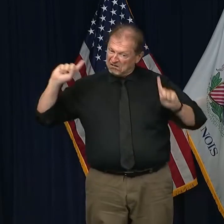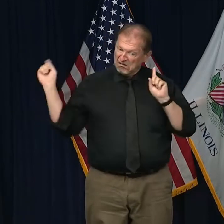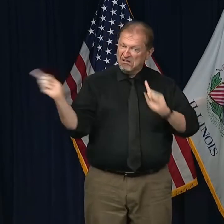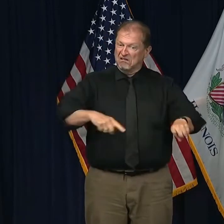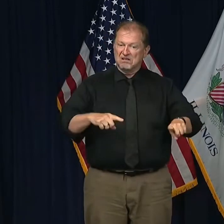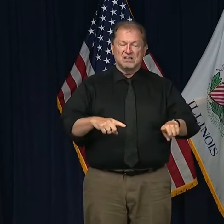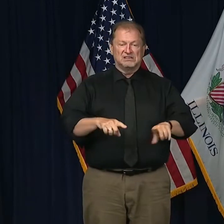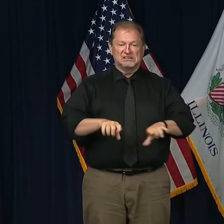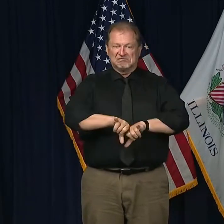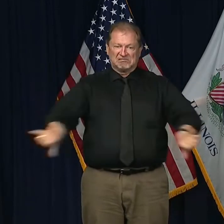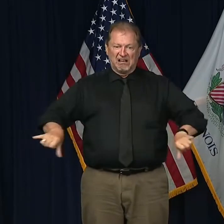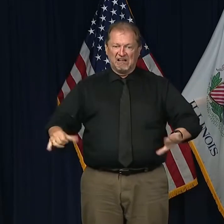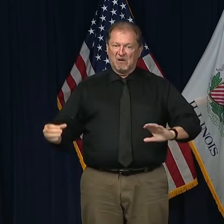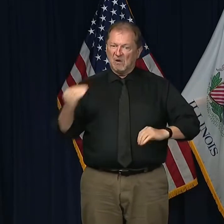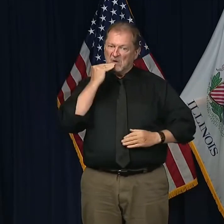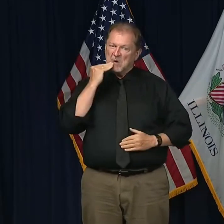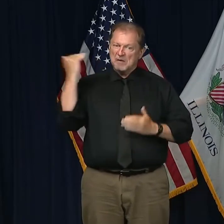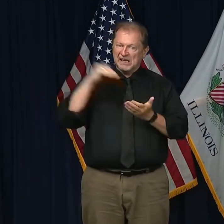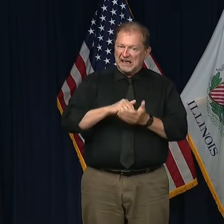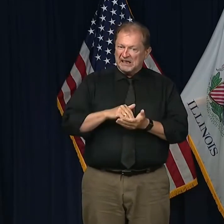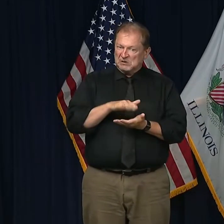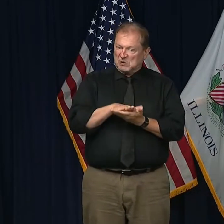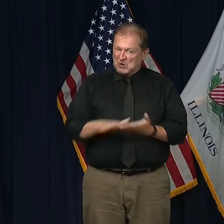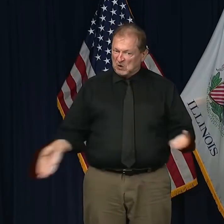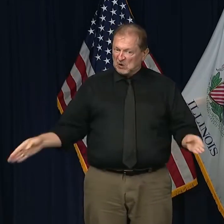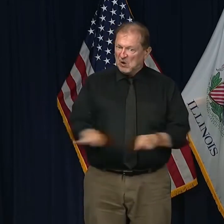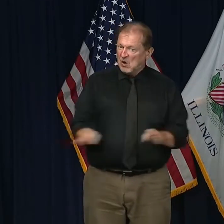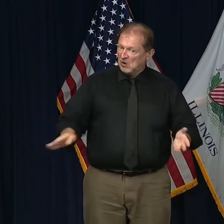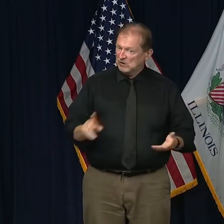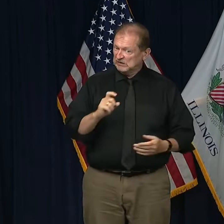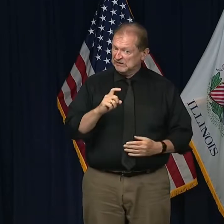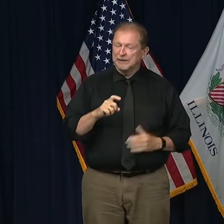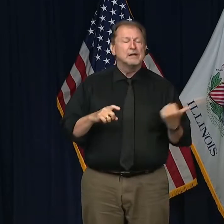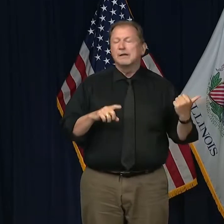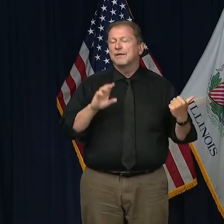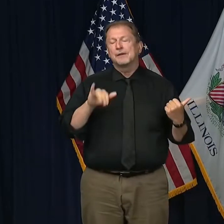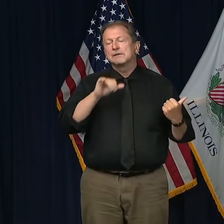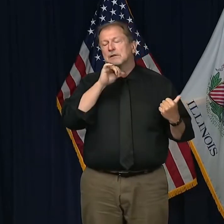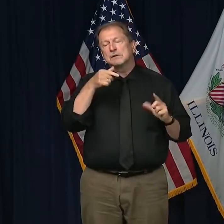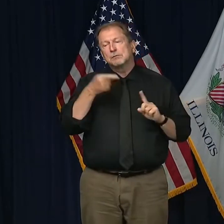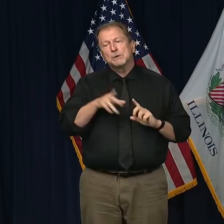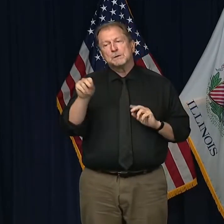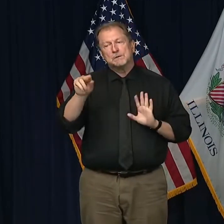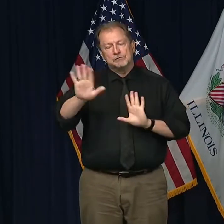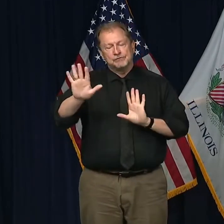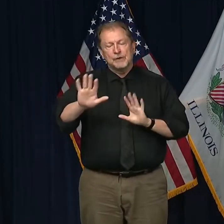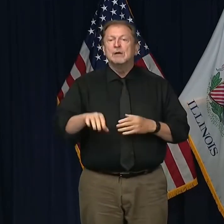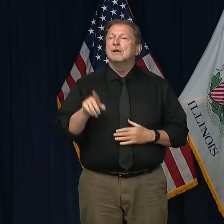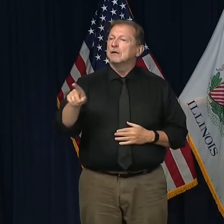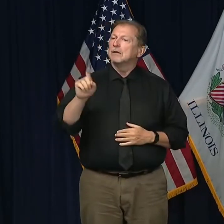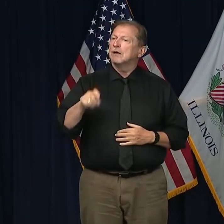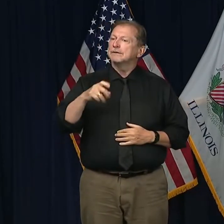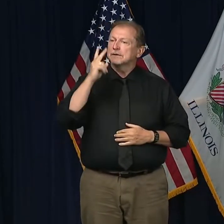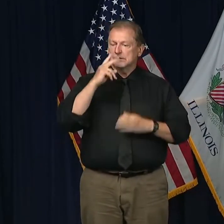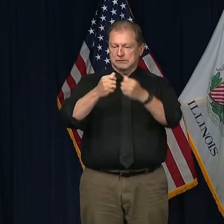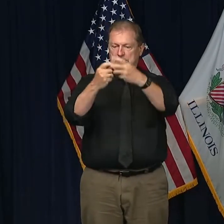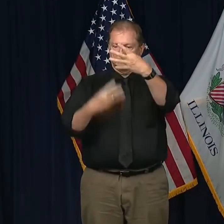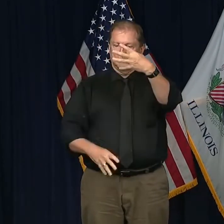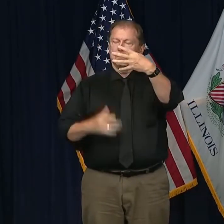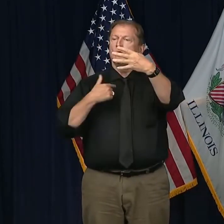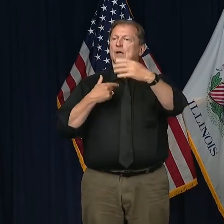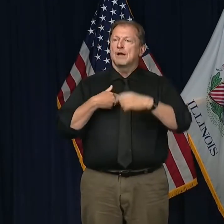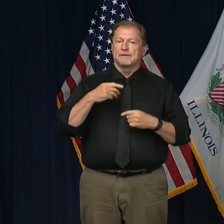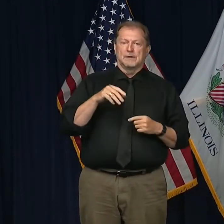for the whole state? That's not what we've set out. If you go look at, yeah, what we have set out is a set of tiered